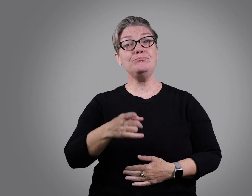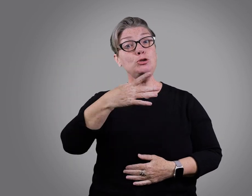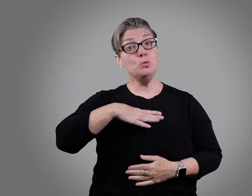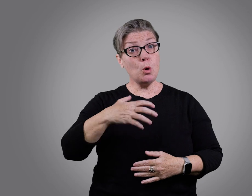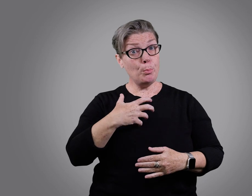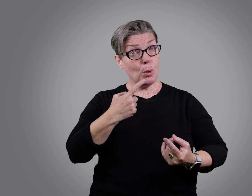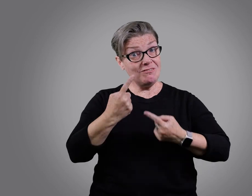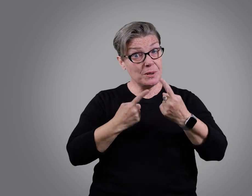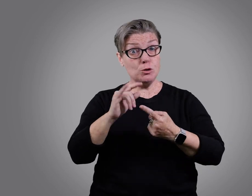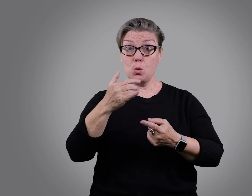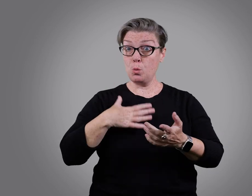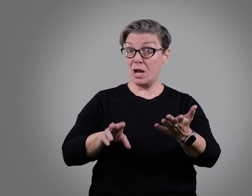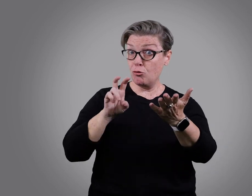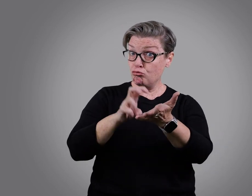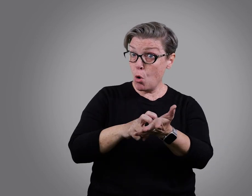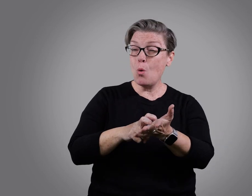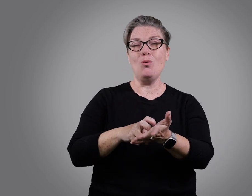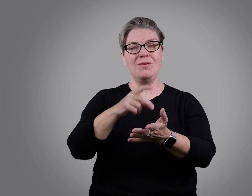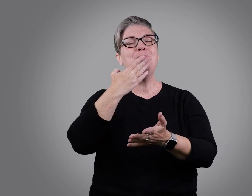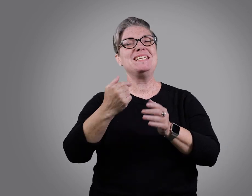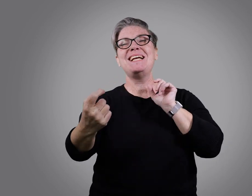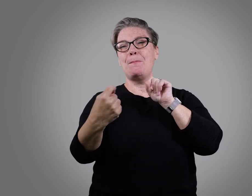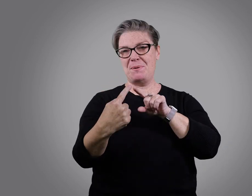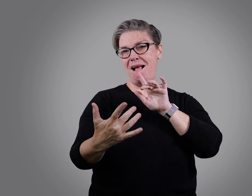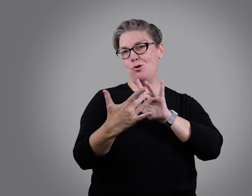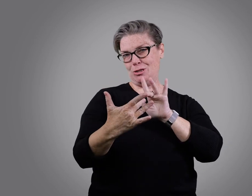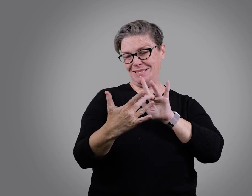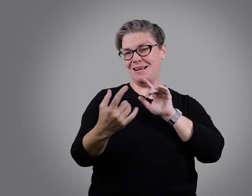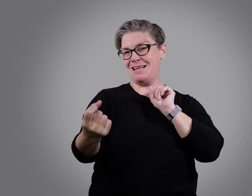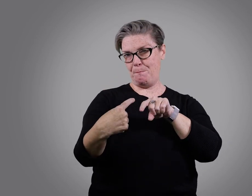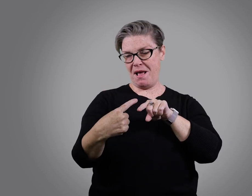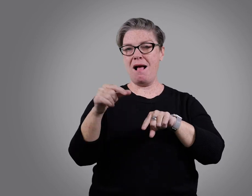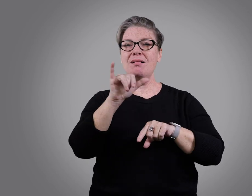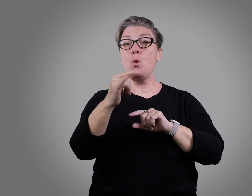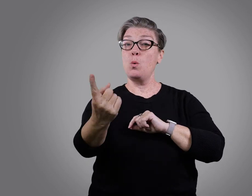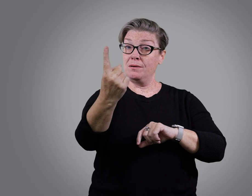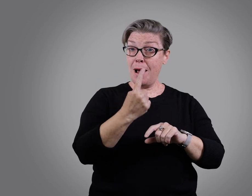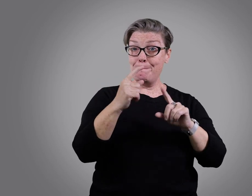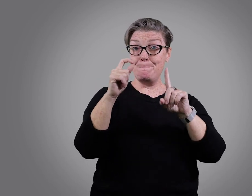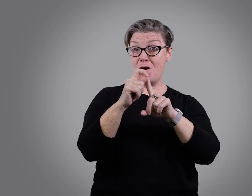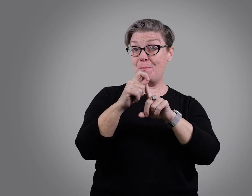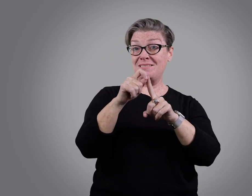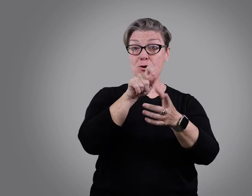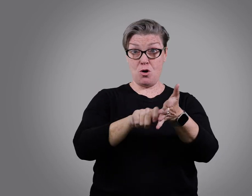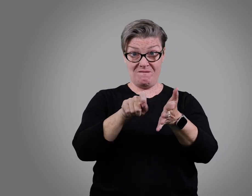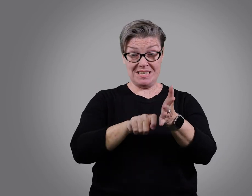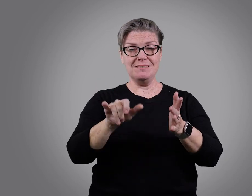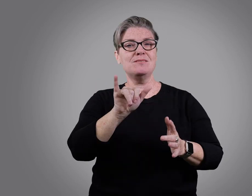For more information or to enrol, please contact us via email, visit us at the Parramatta office